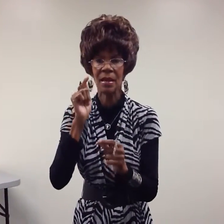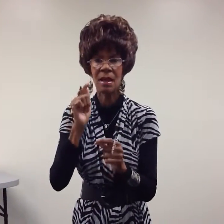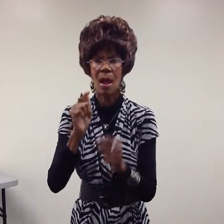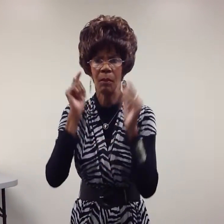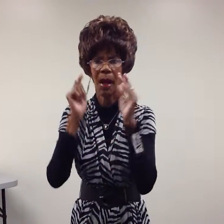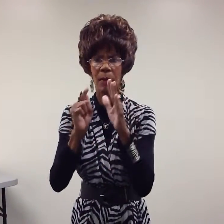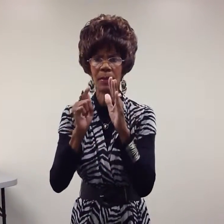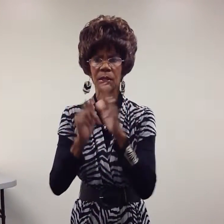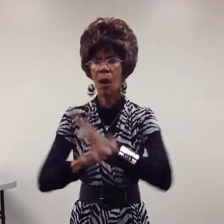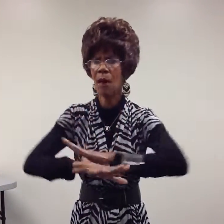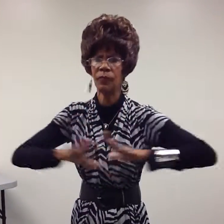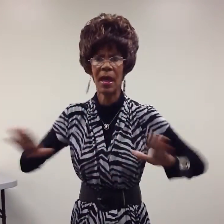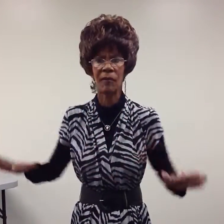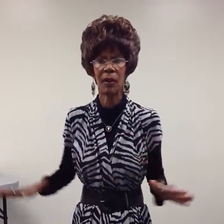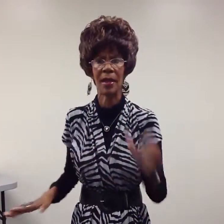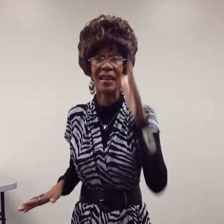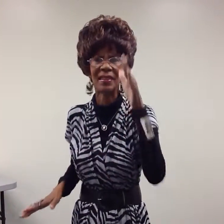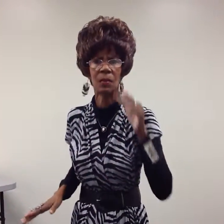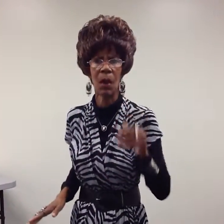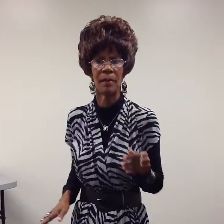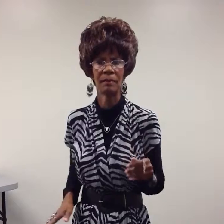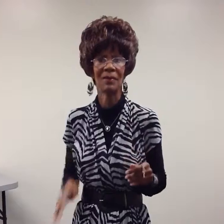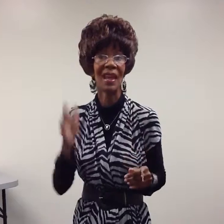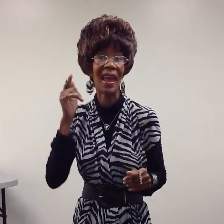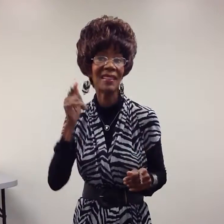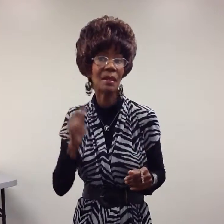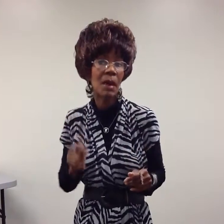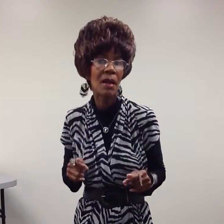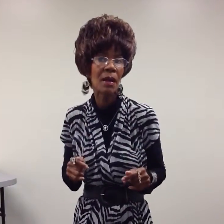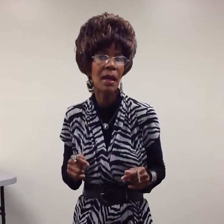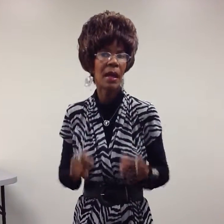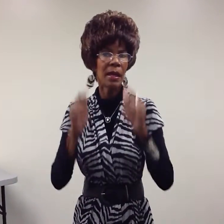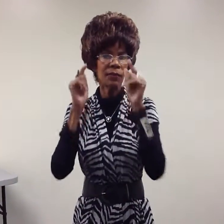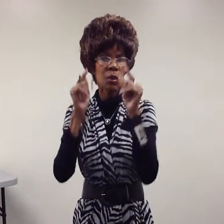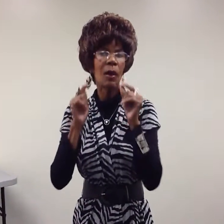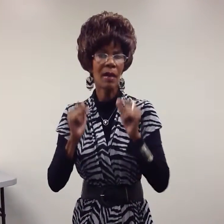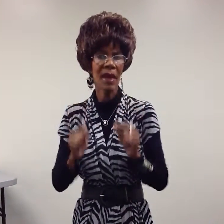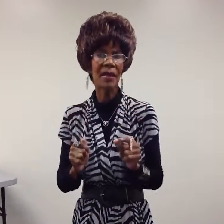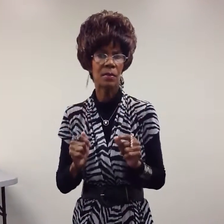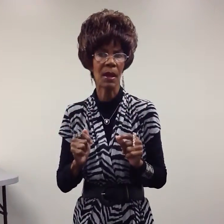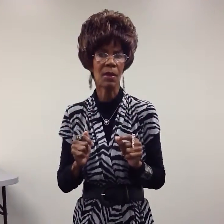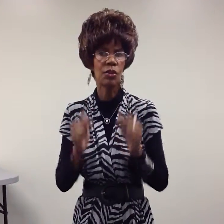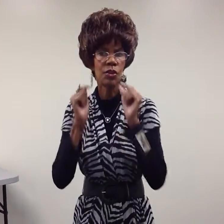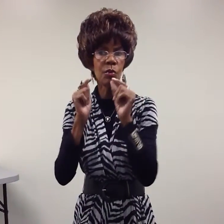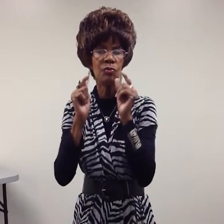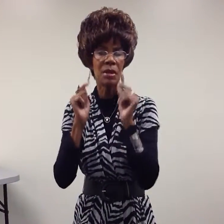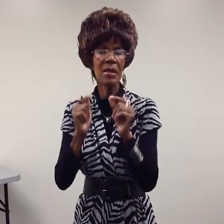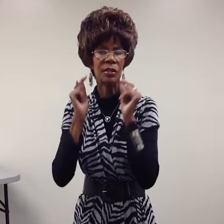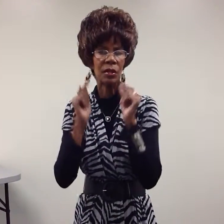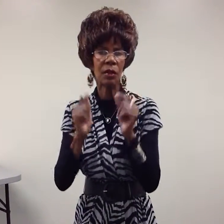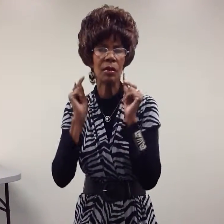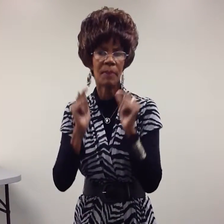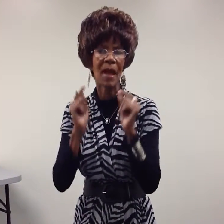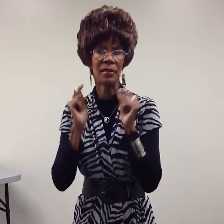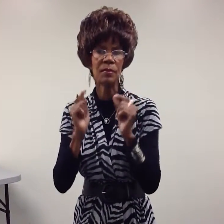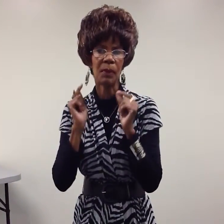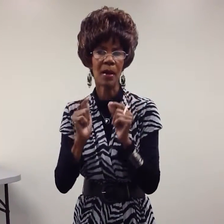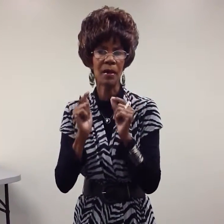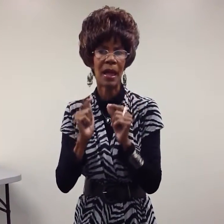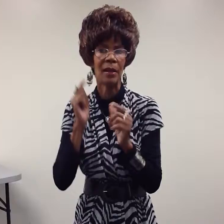problems gone forever. And guess what? Eczema. If you have eczema, you need to learn about this product and